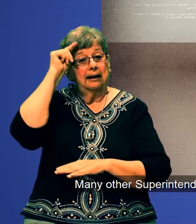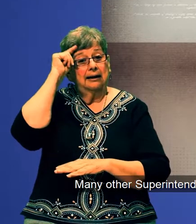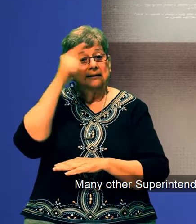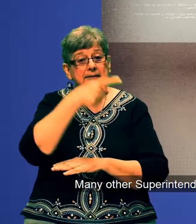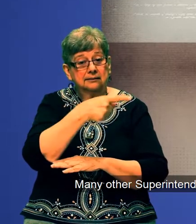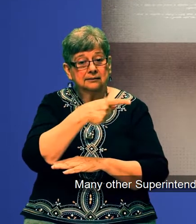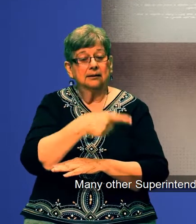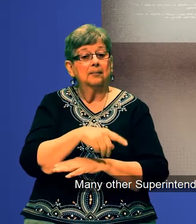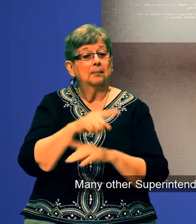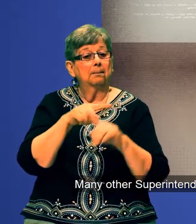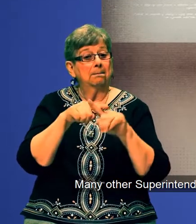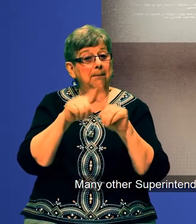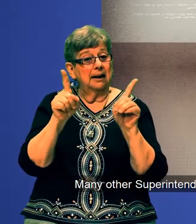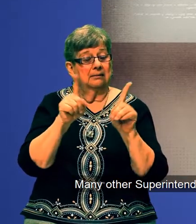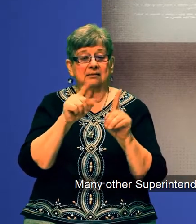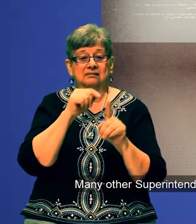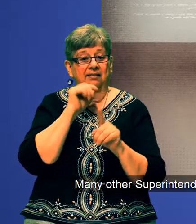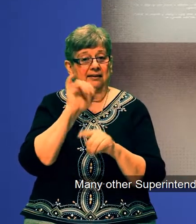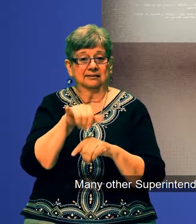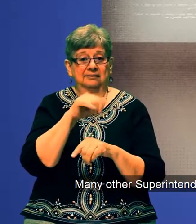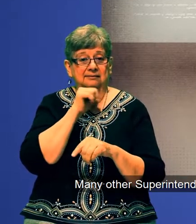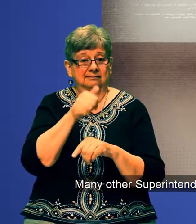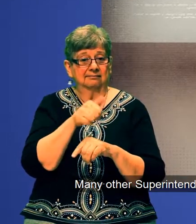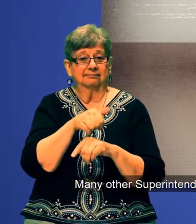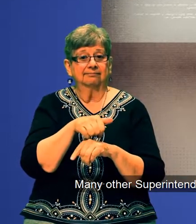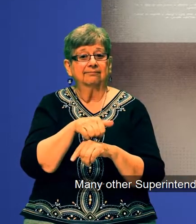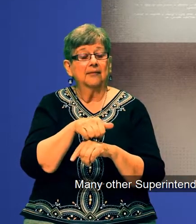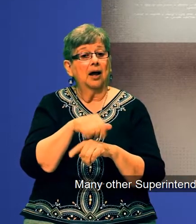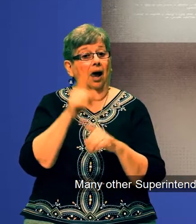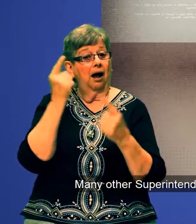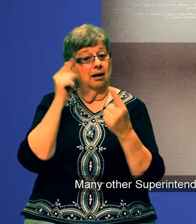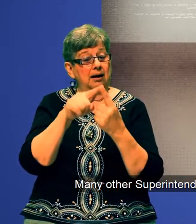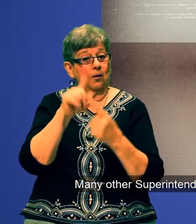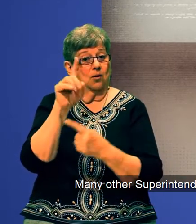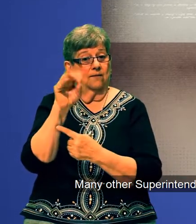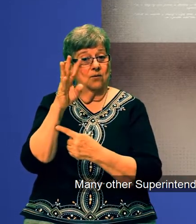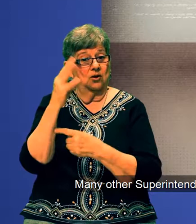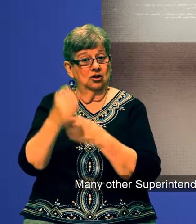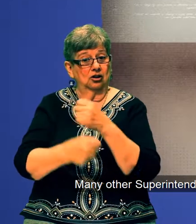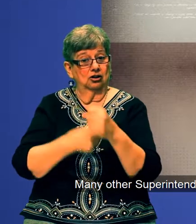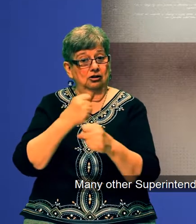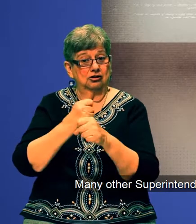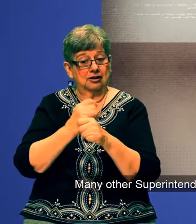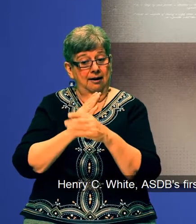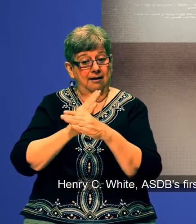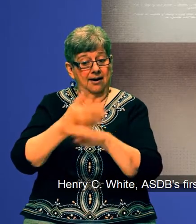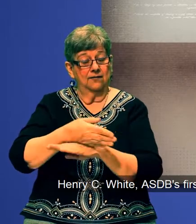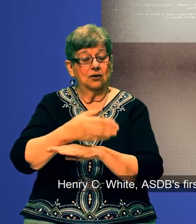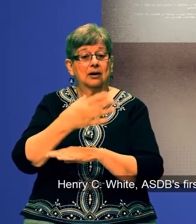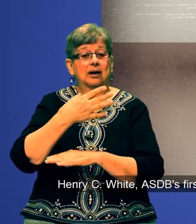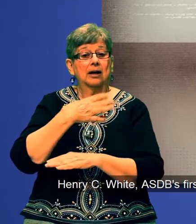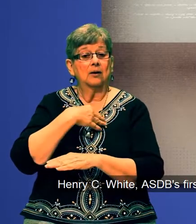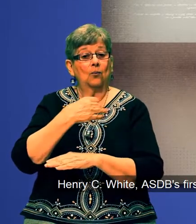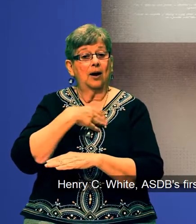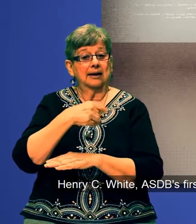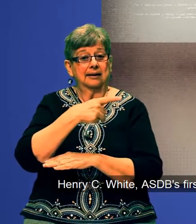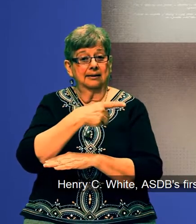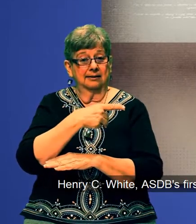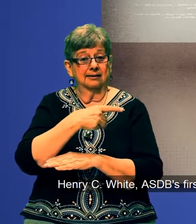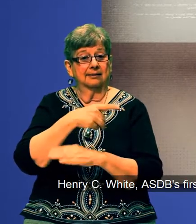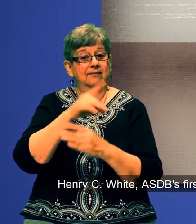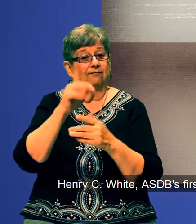Many other superintendents served after Tillinghust, but it wasn't until 104 years after Henry C. White,